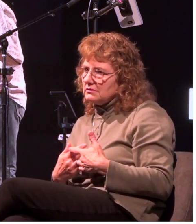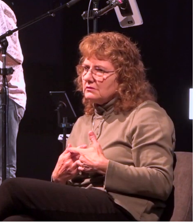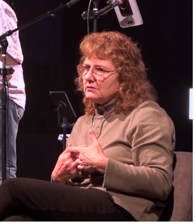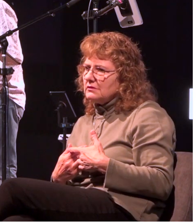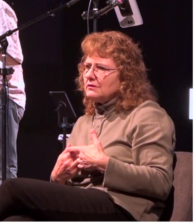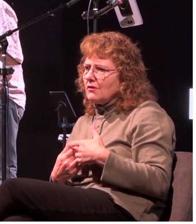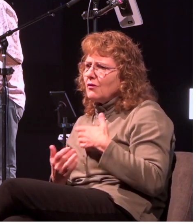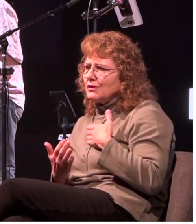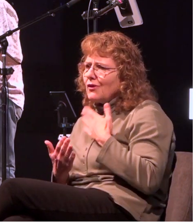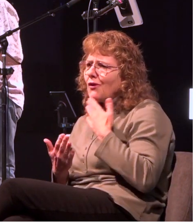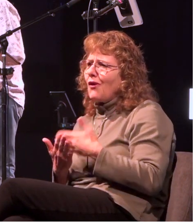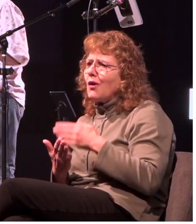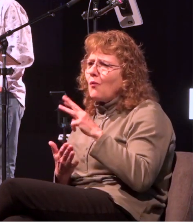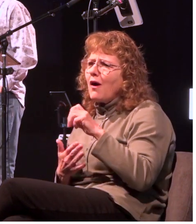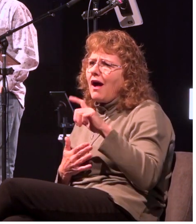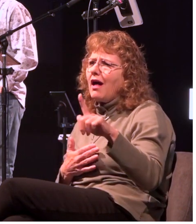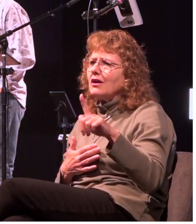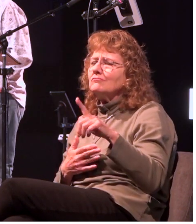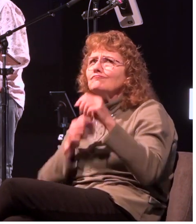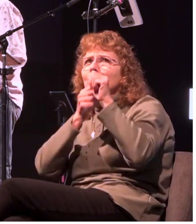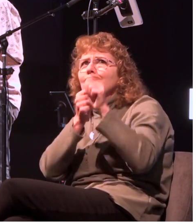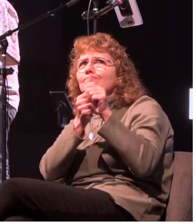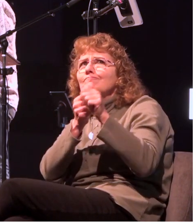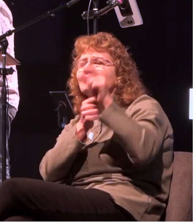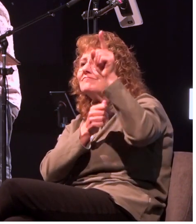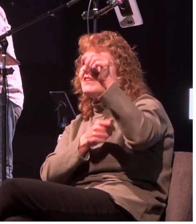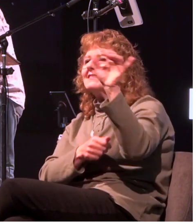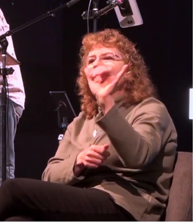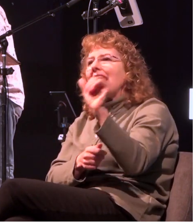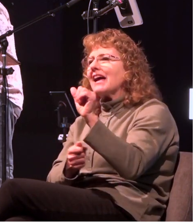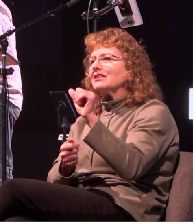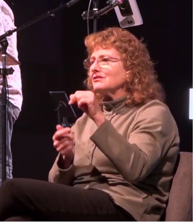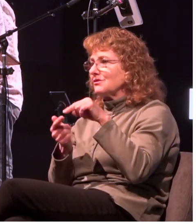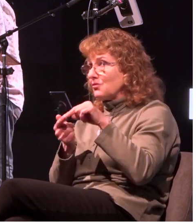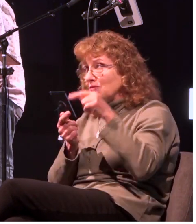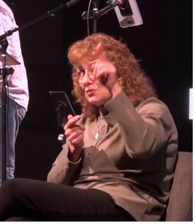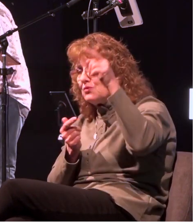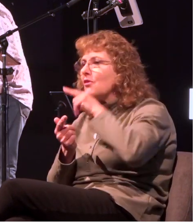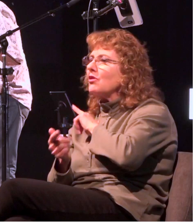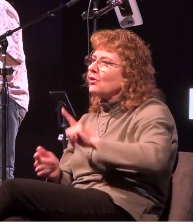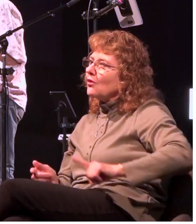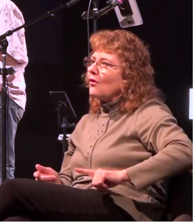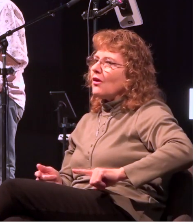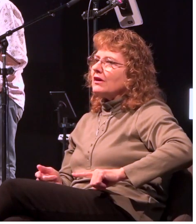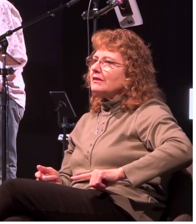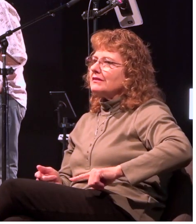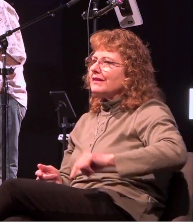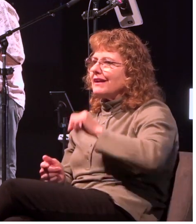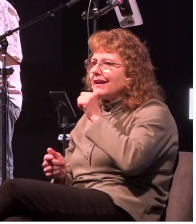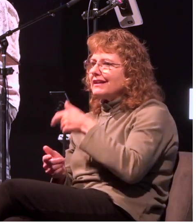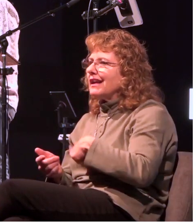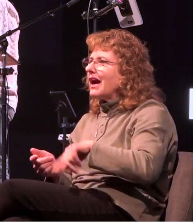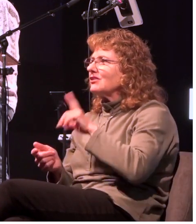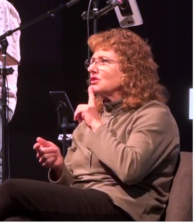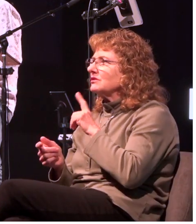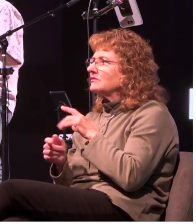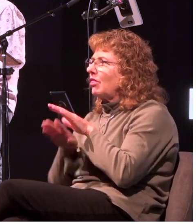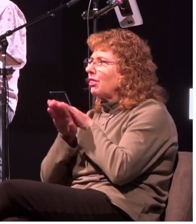doing service as to the lord and not to men knowing that whatever good anyone does he will receive